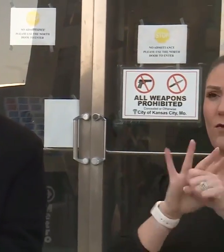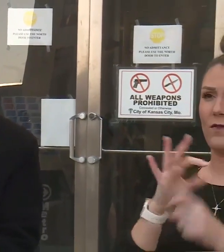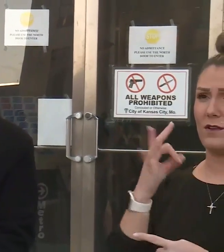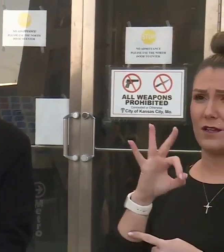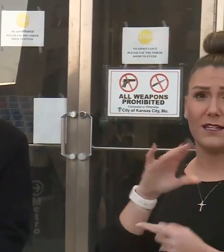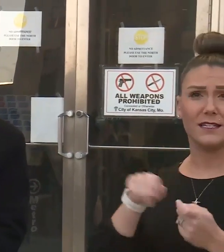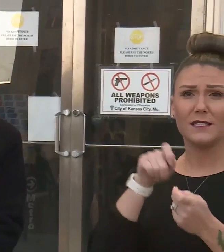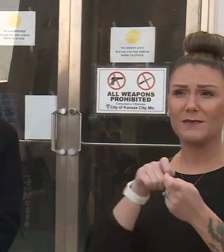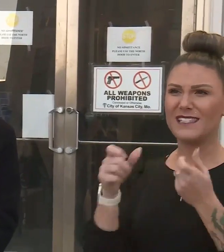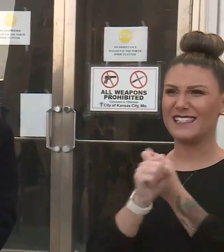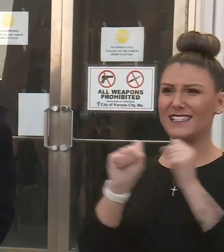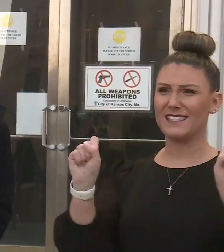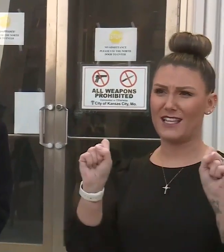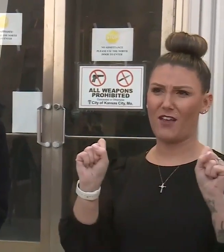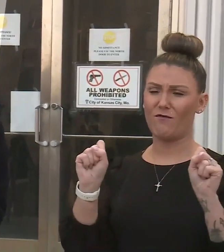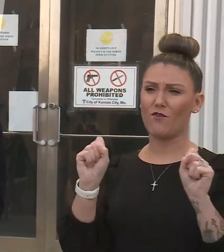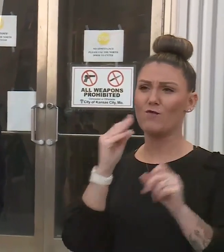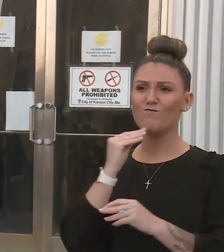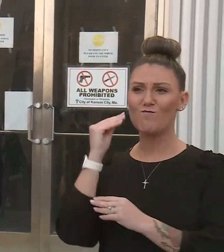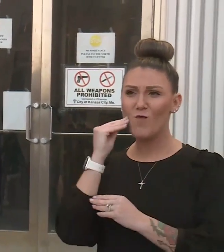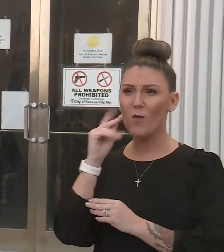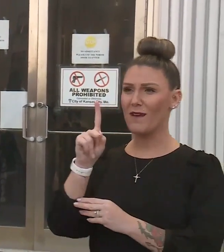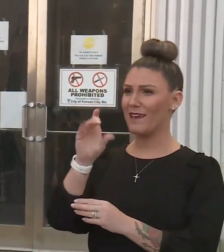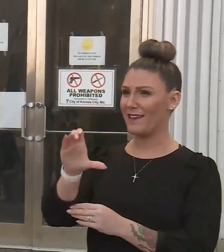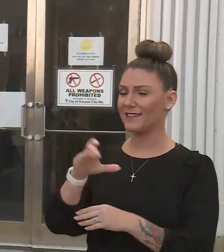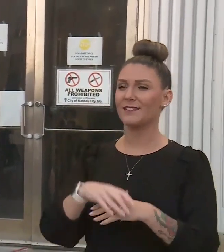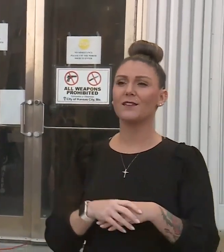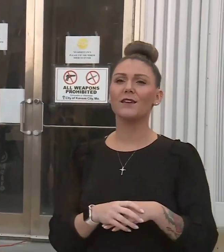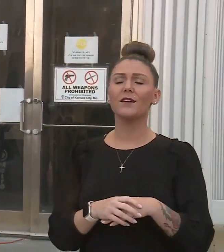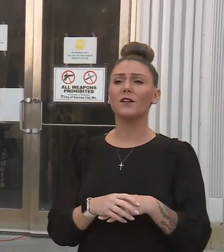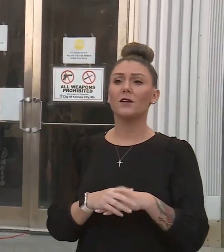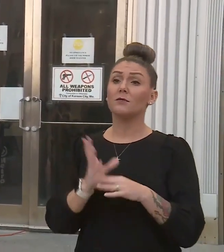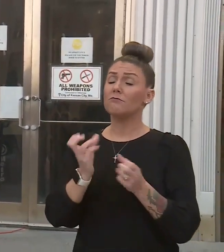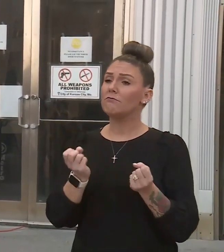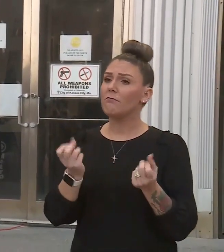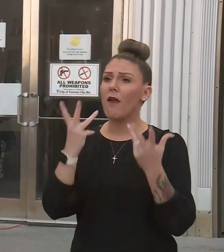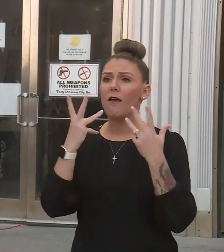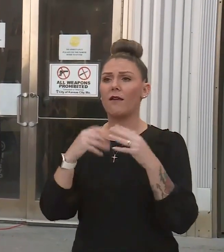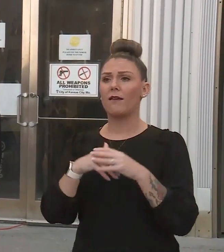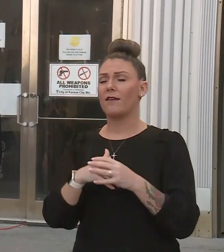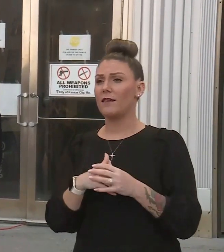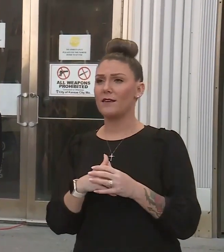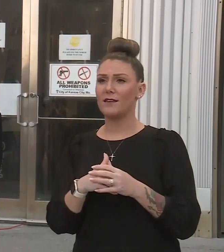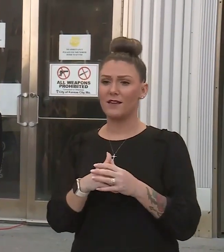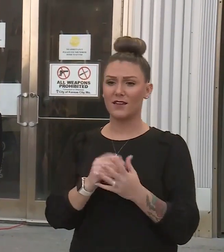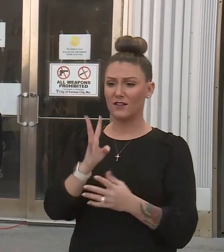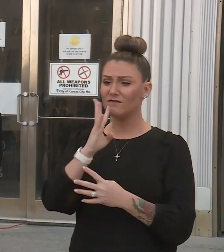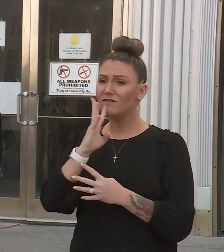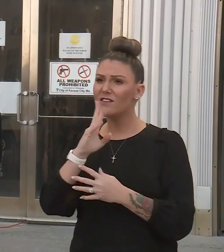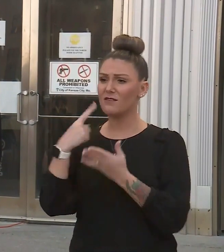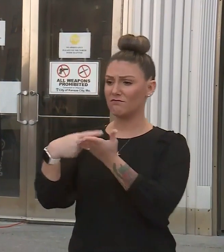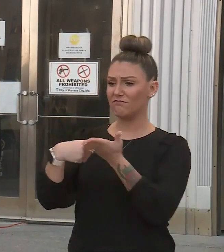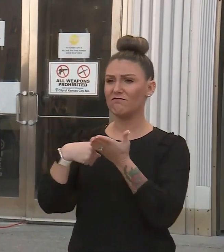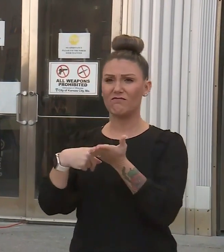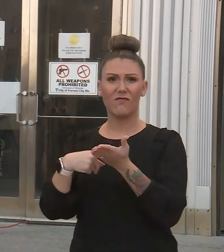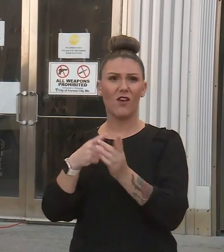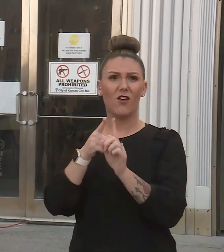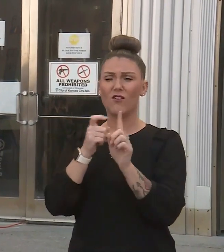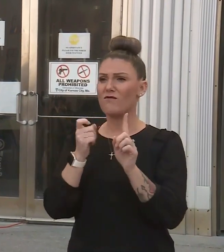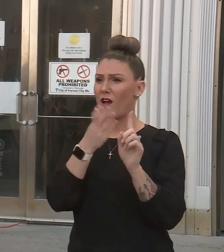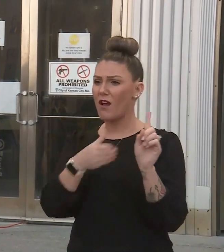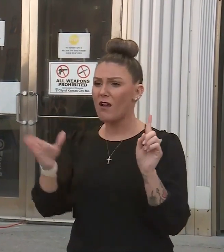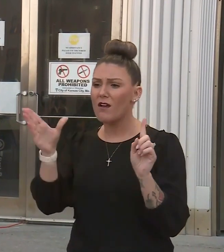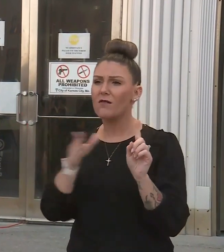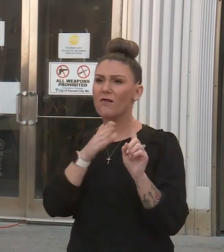particularly safer at home KC. I know that there have been many who have talked to us about things ranging from wanting